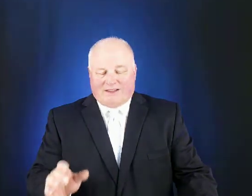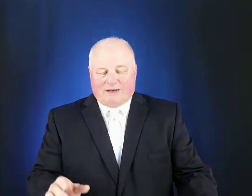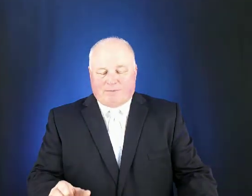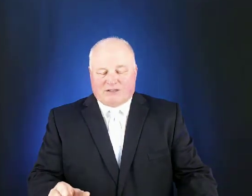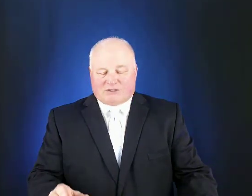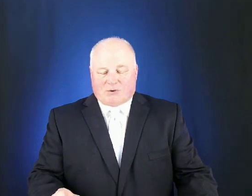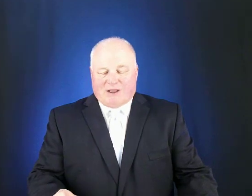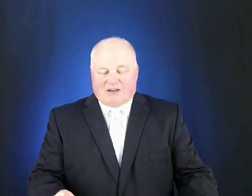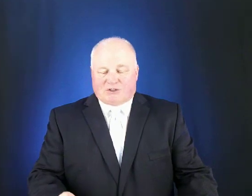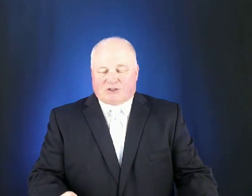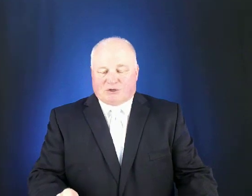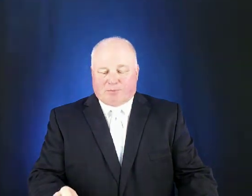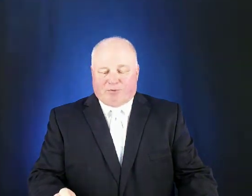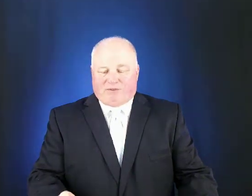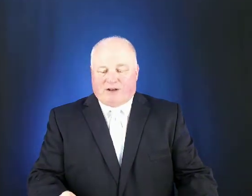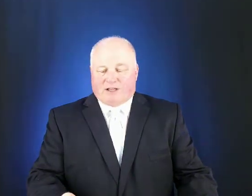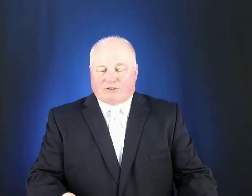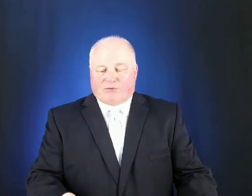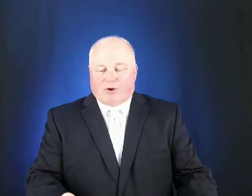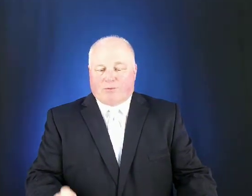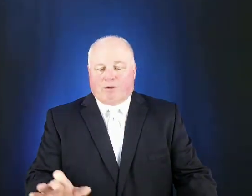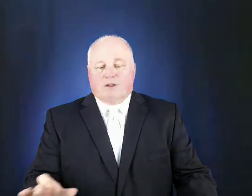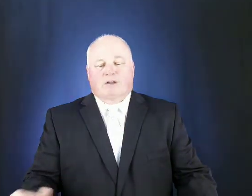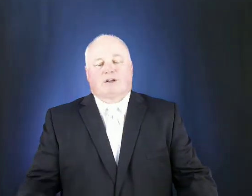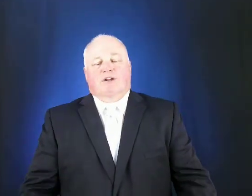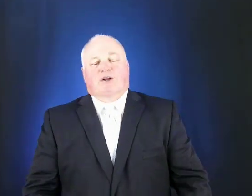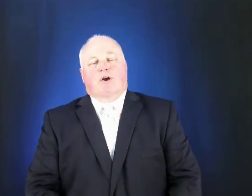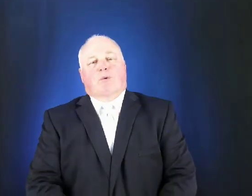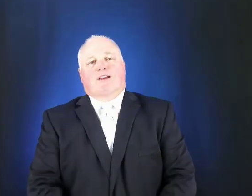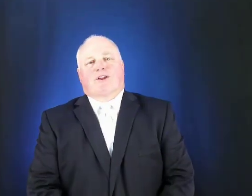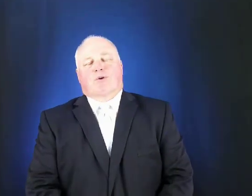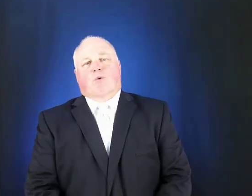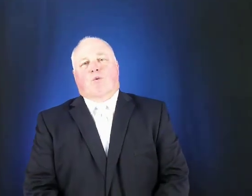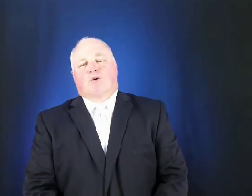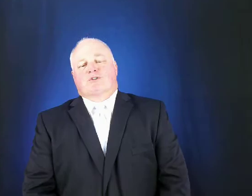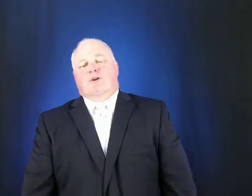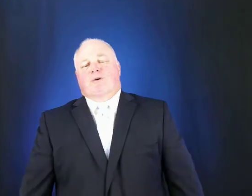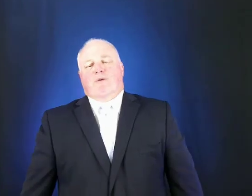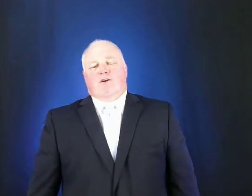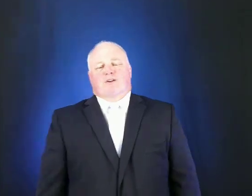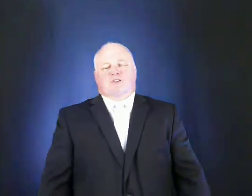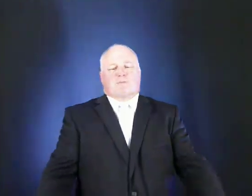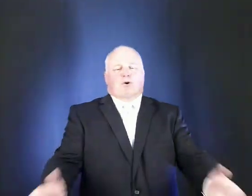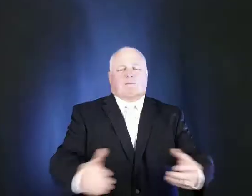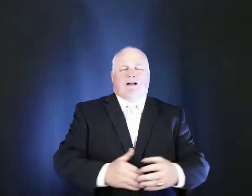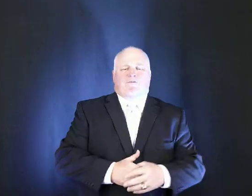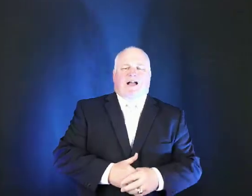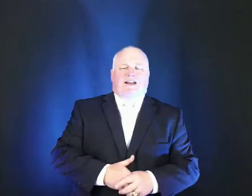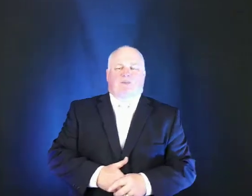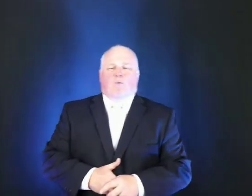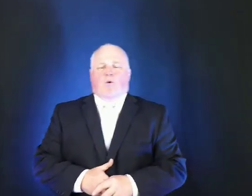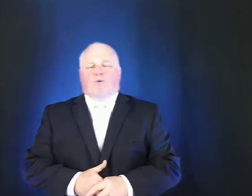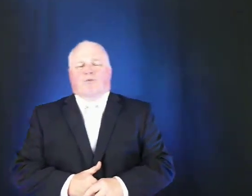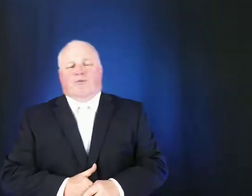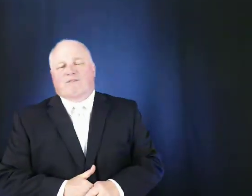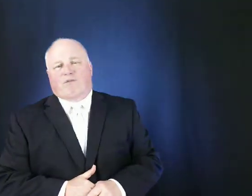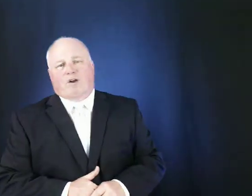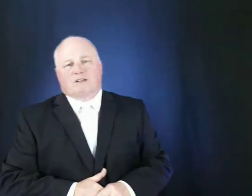enemy is so anxious to prevent us from going during world war ii americans spoke about fighting the war on three fronts